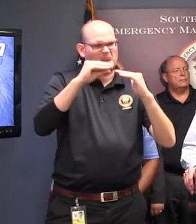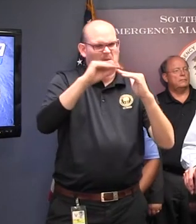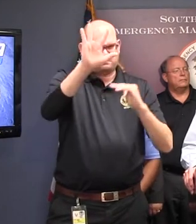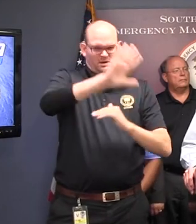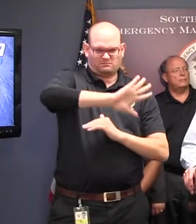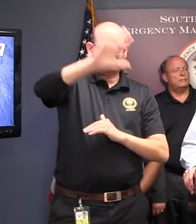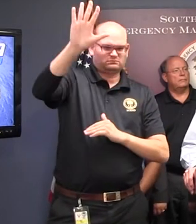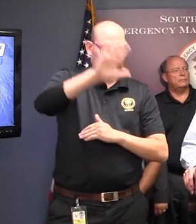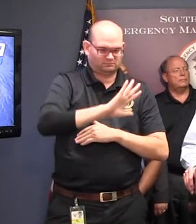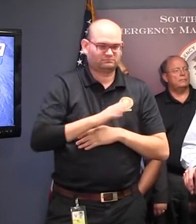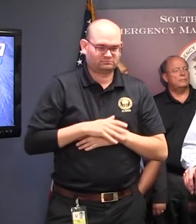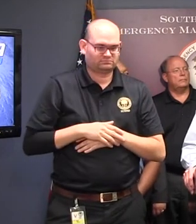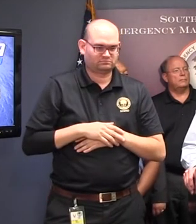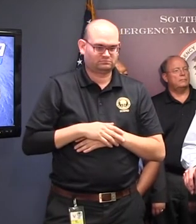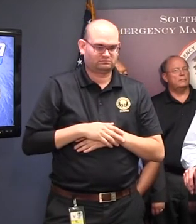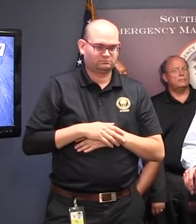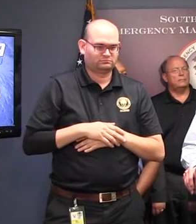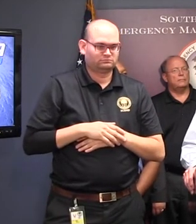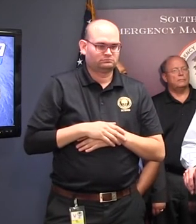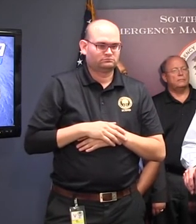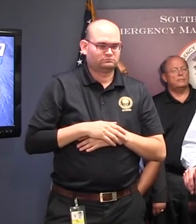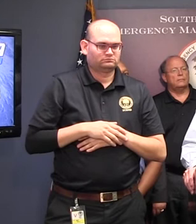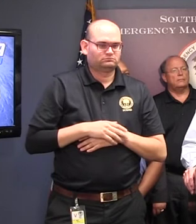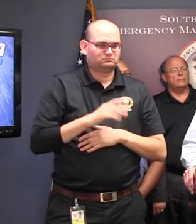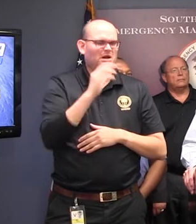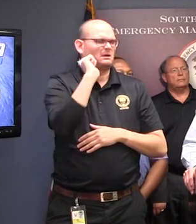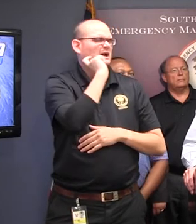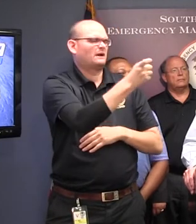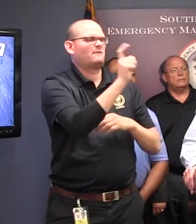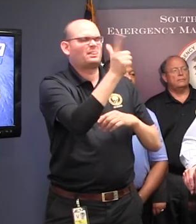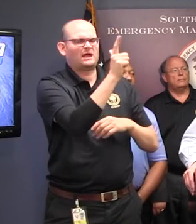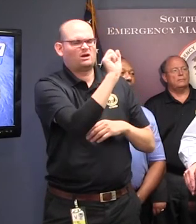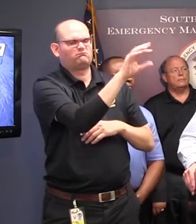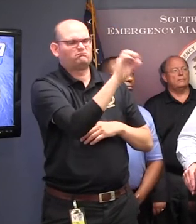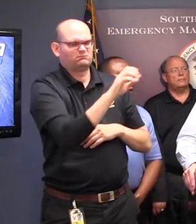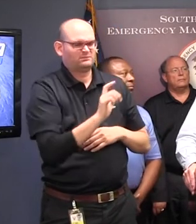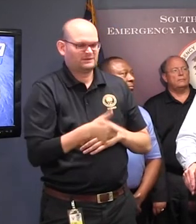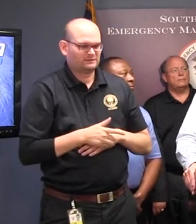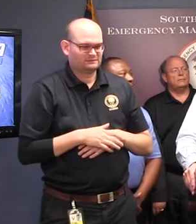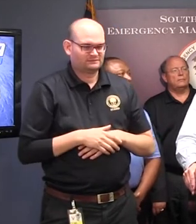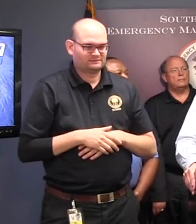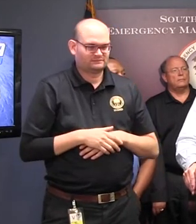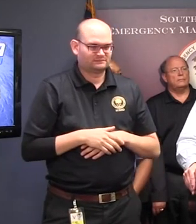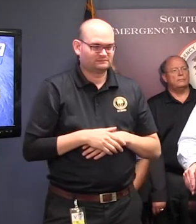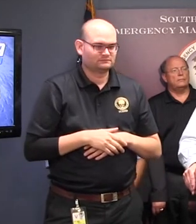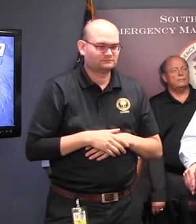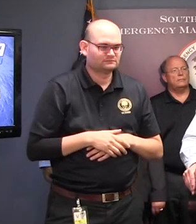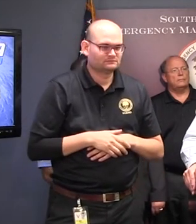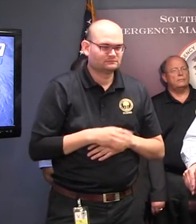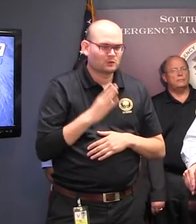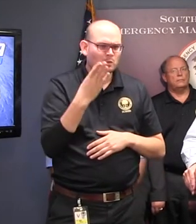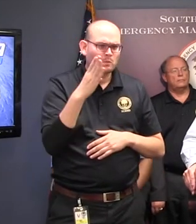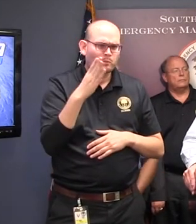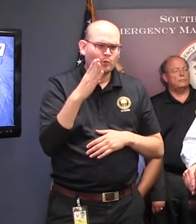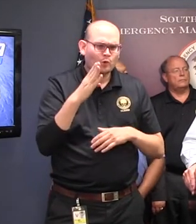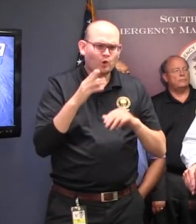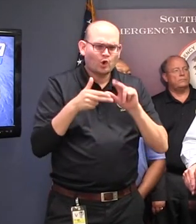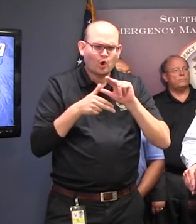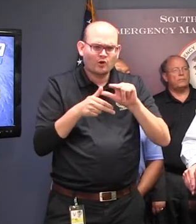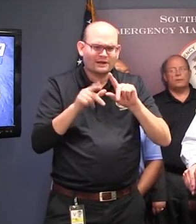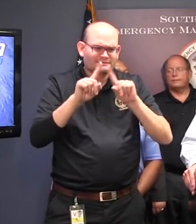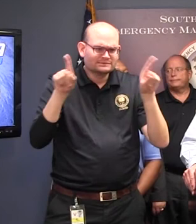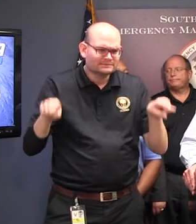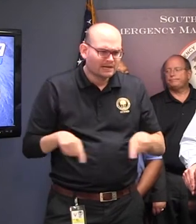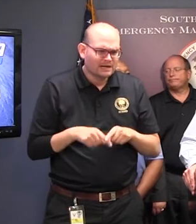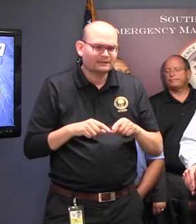all that. We can provide that information. Let me mention this also. We don't have the blue hurricane sign today. We still